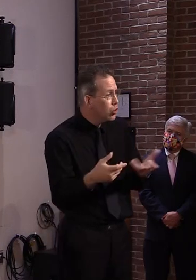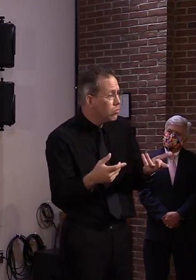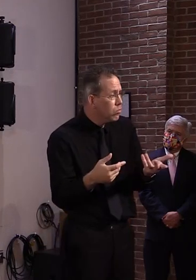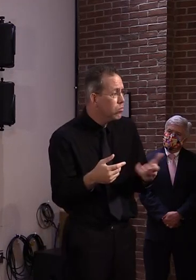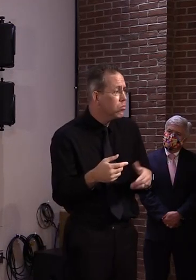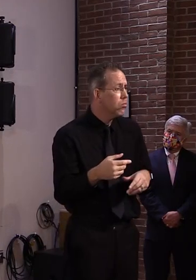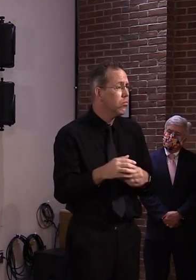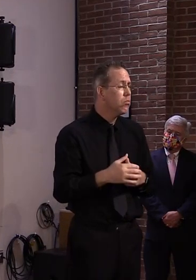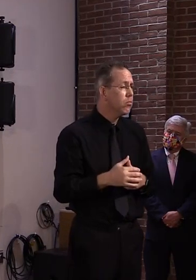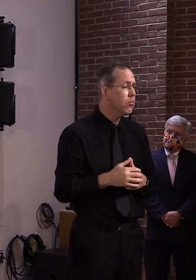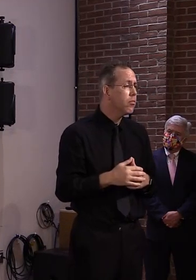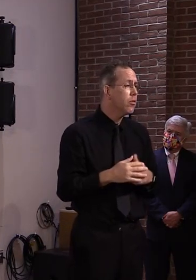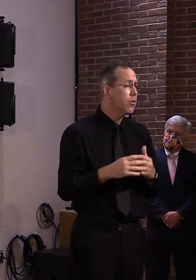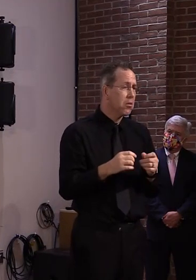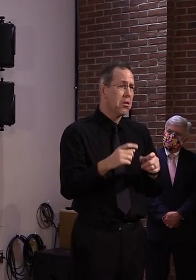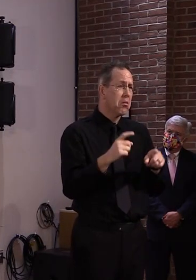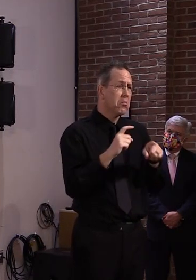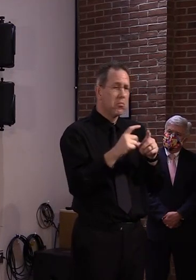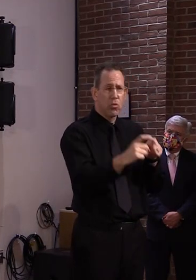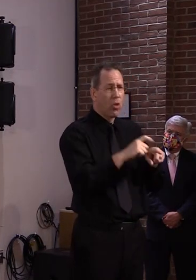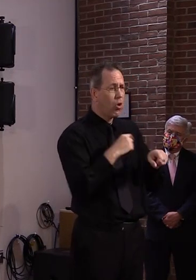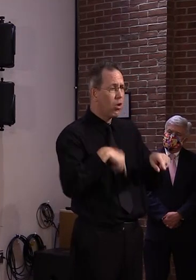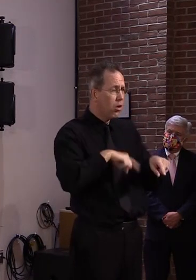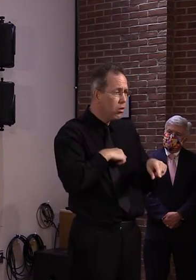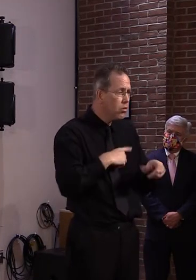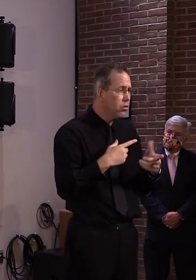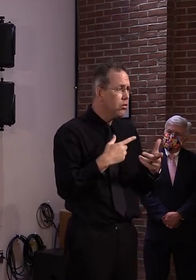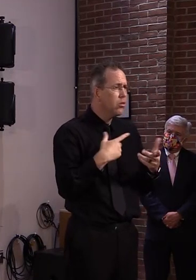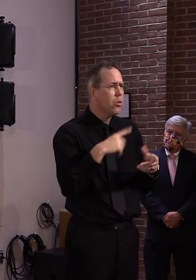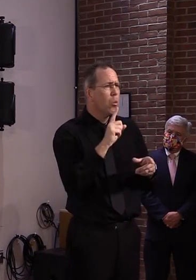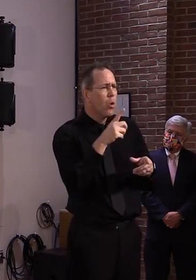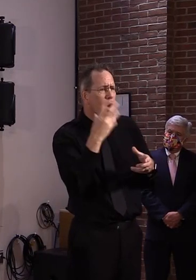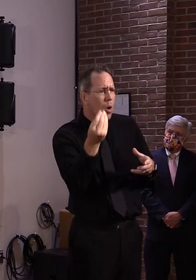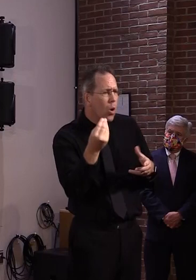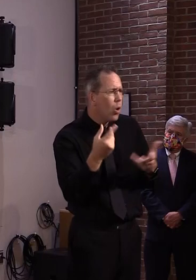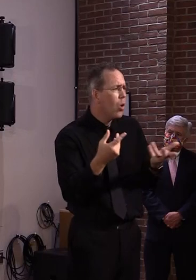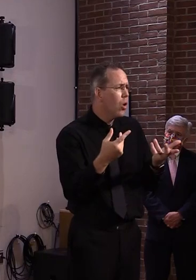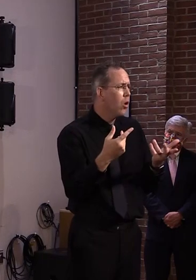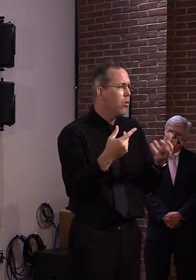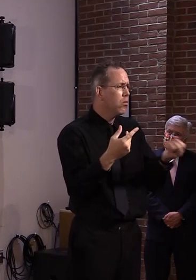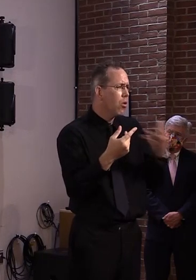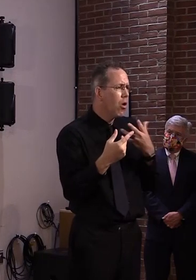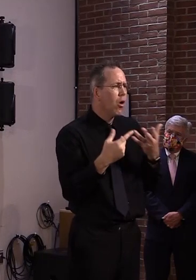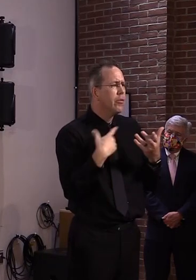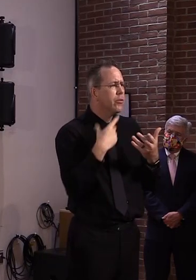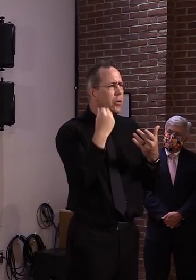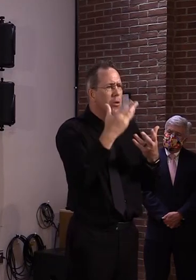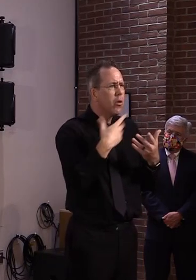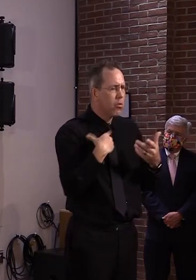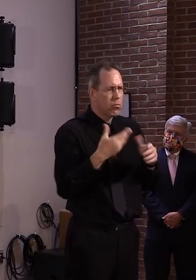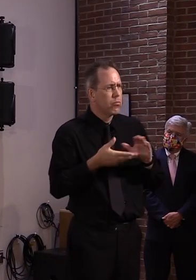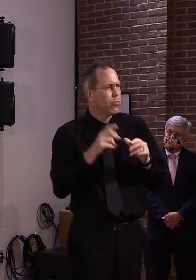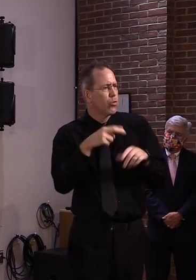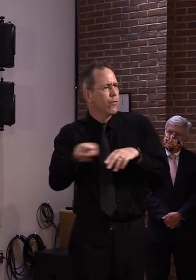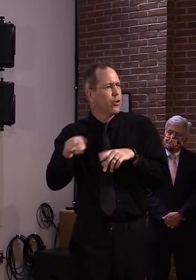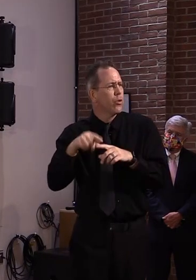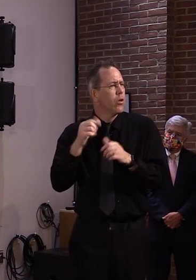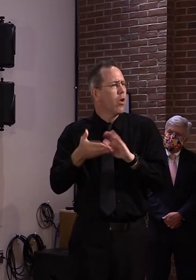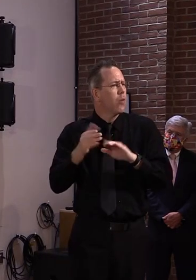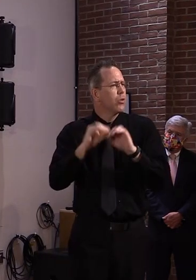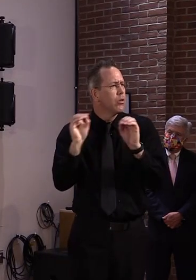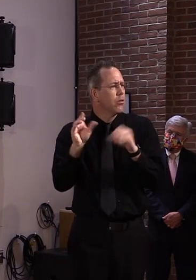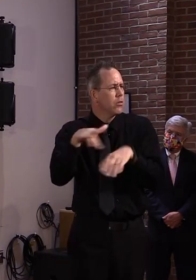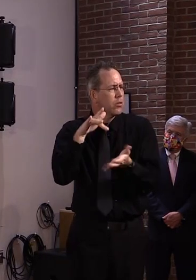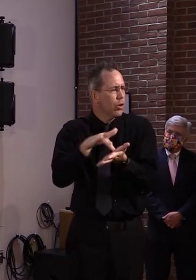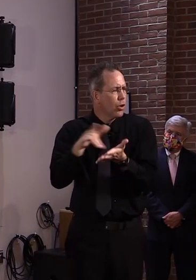into our operation center and at the health department where we have people who can answer that and